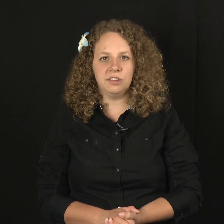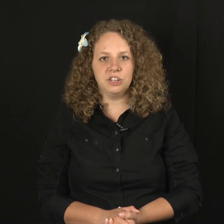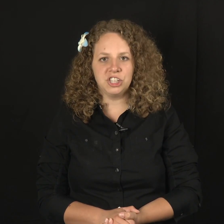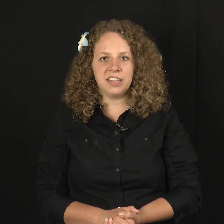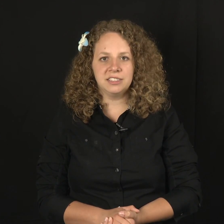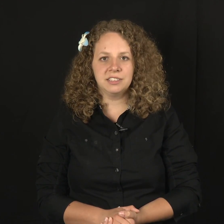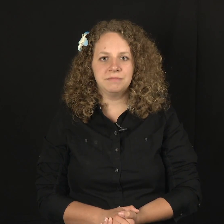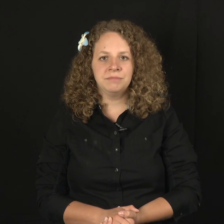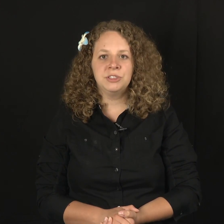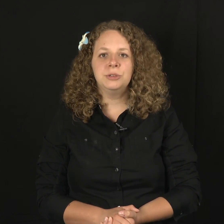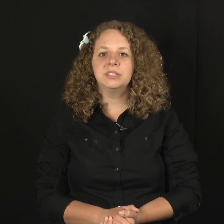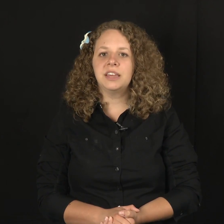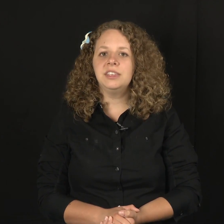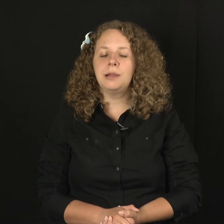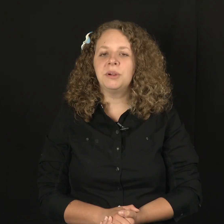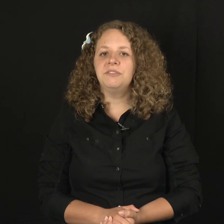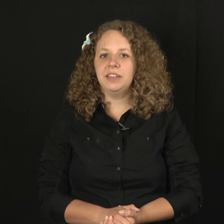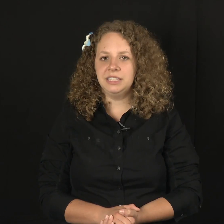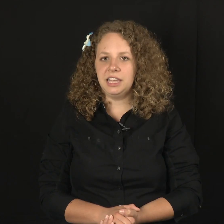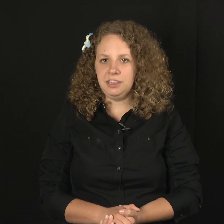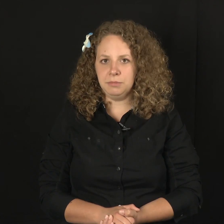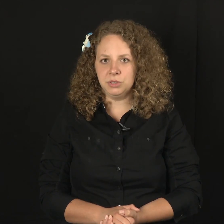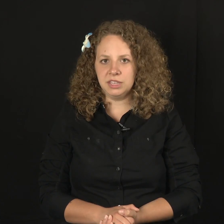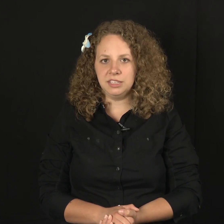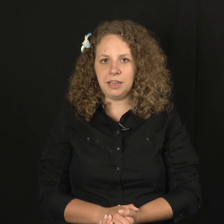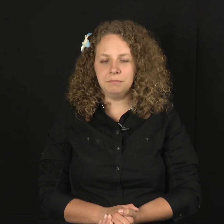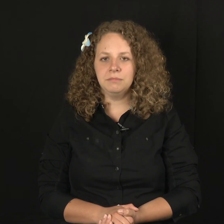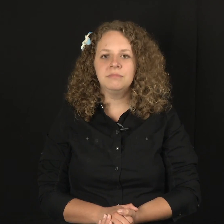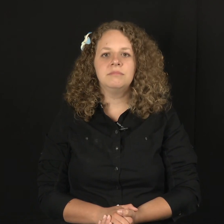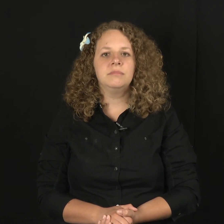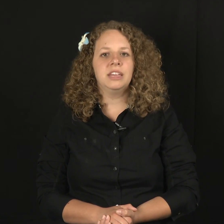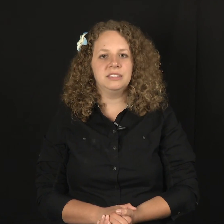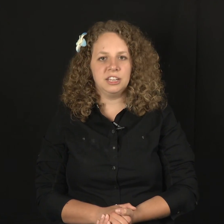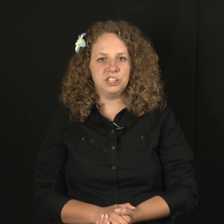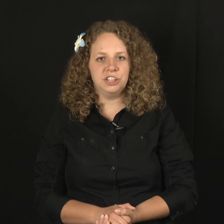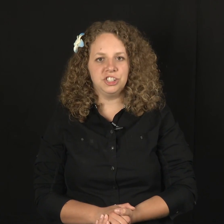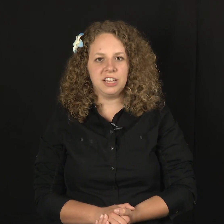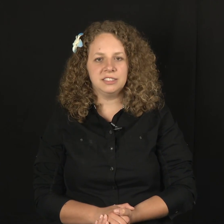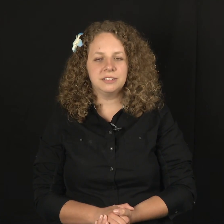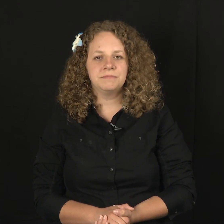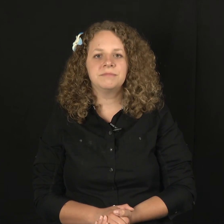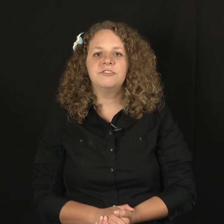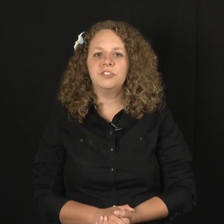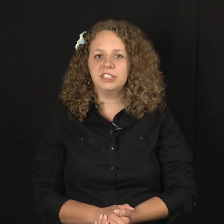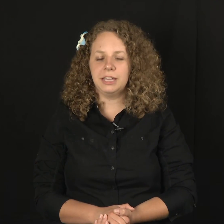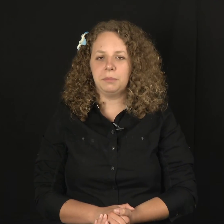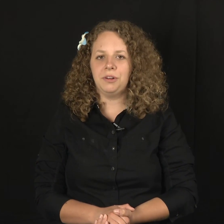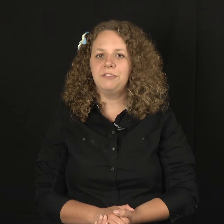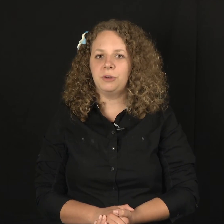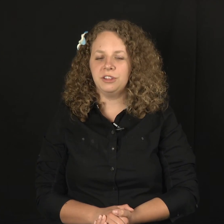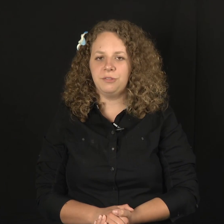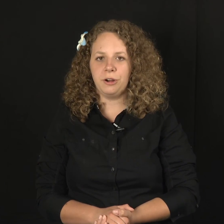of your chest. You will sign the number facing in most of the time and touching your chest. For example, forty-four.